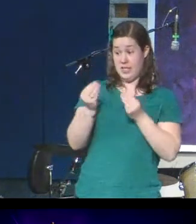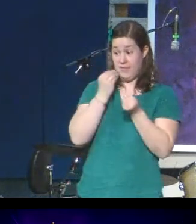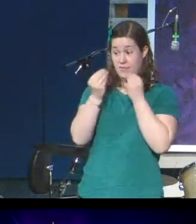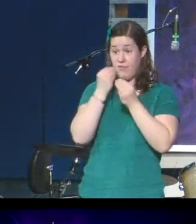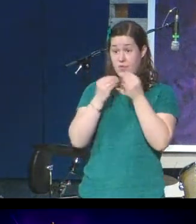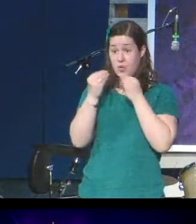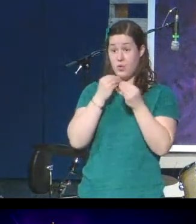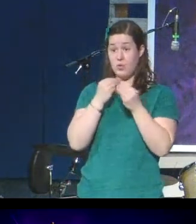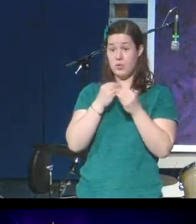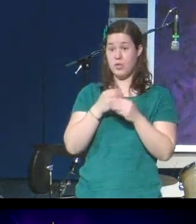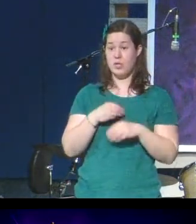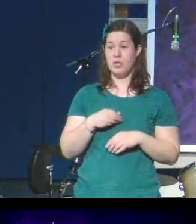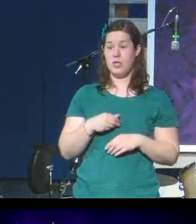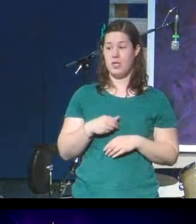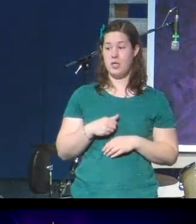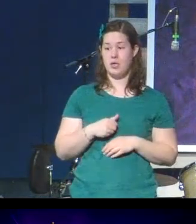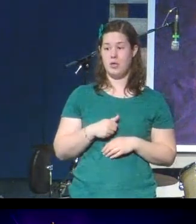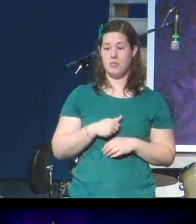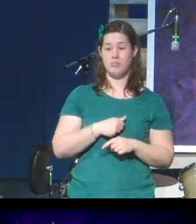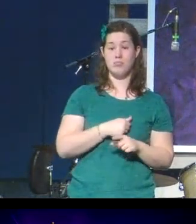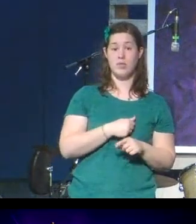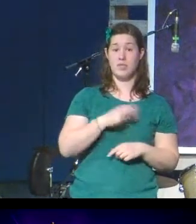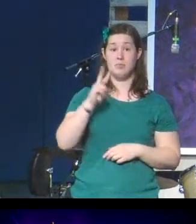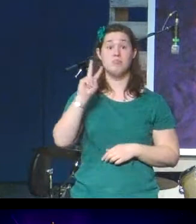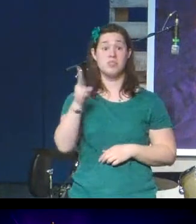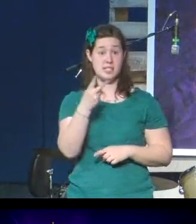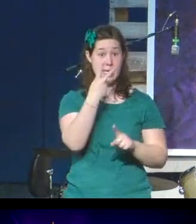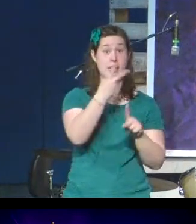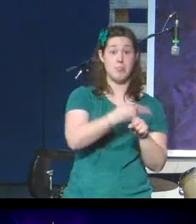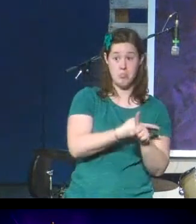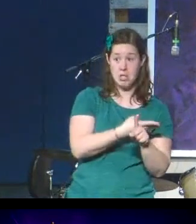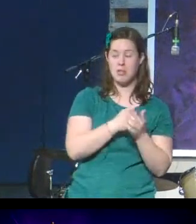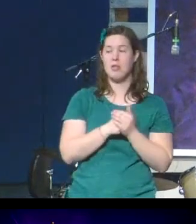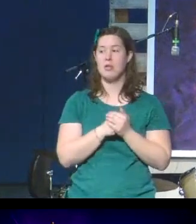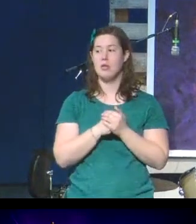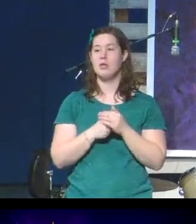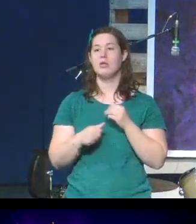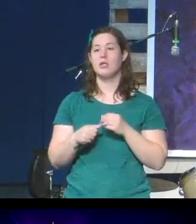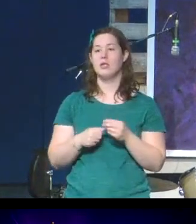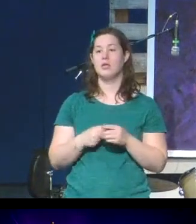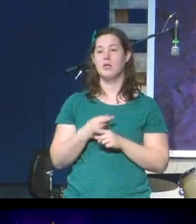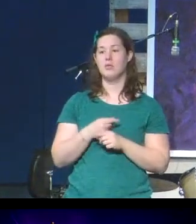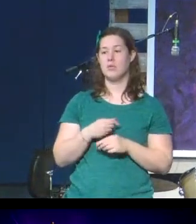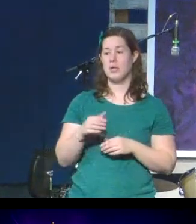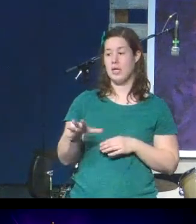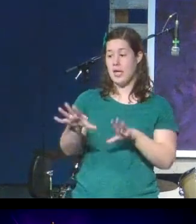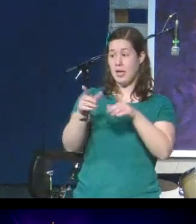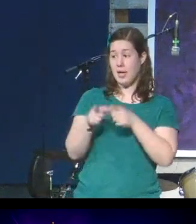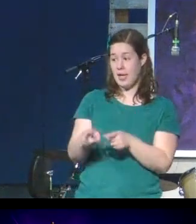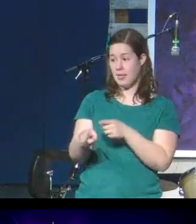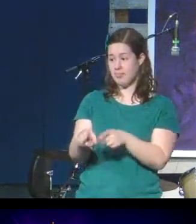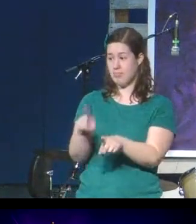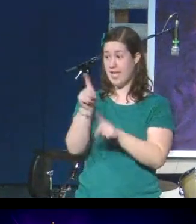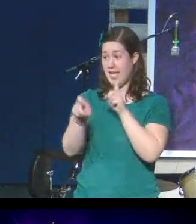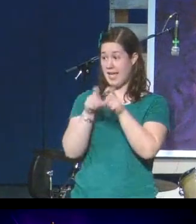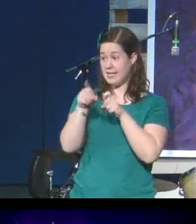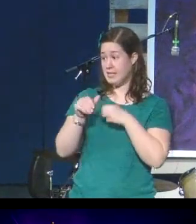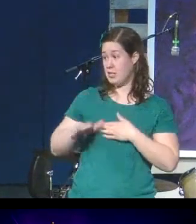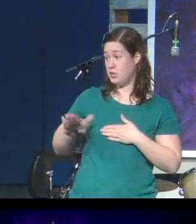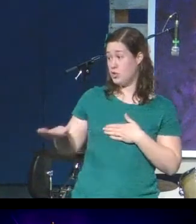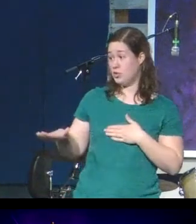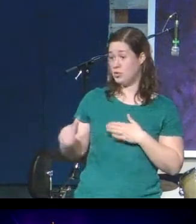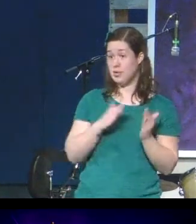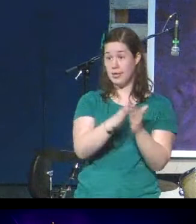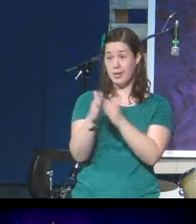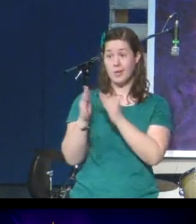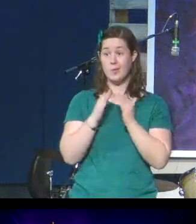Ask those who have received the grocery boxes that have been filled every month. Ask the children in our community who have received new clothes.